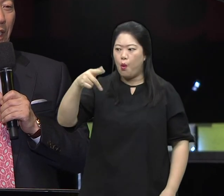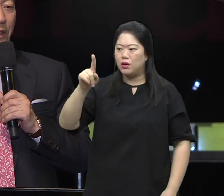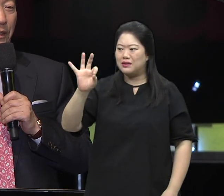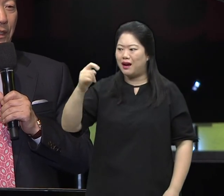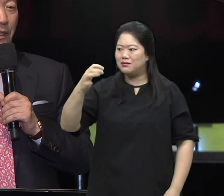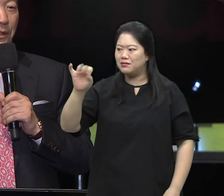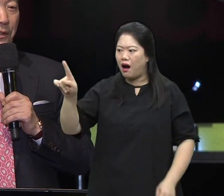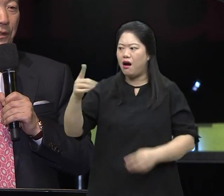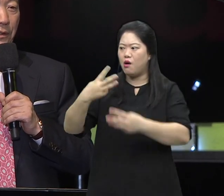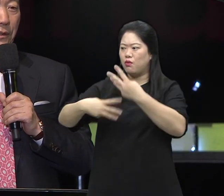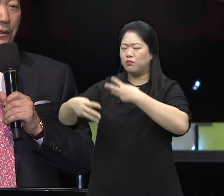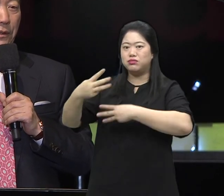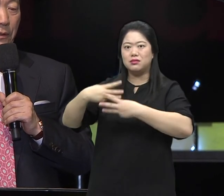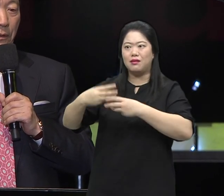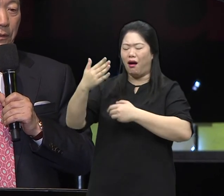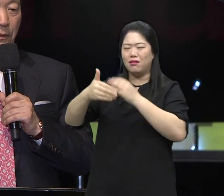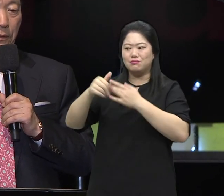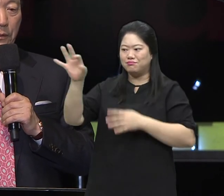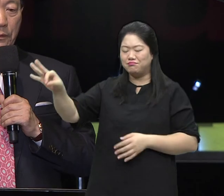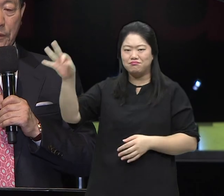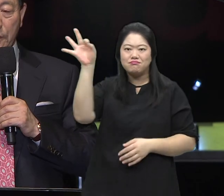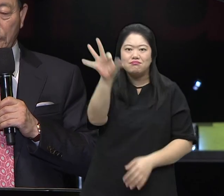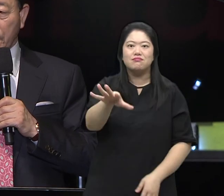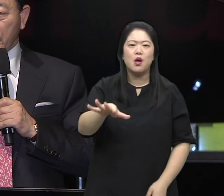And I realized God truly is using our remnants